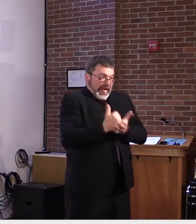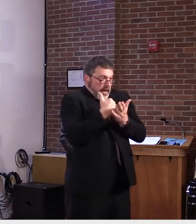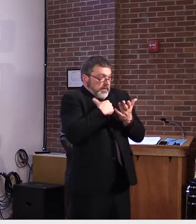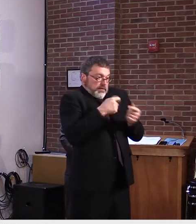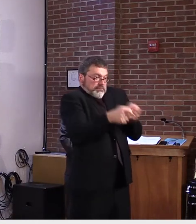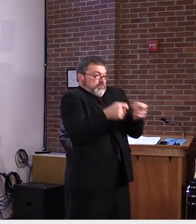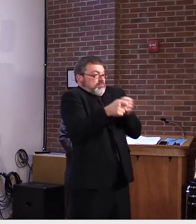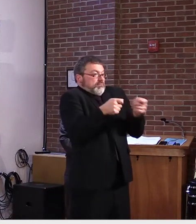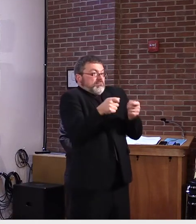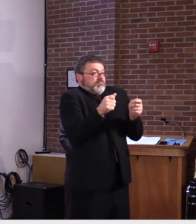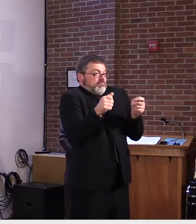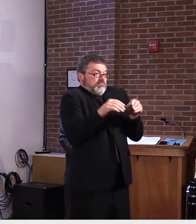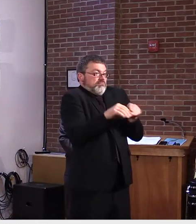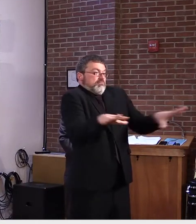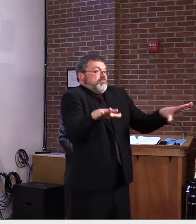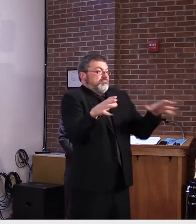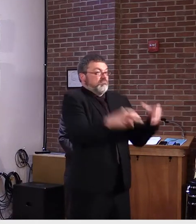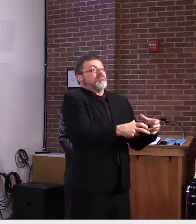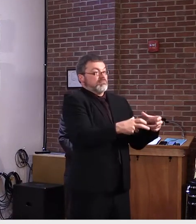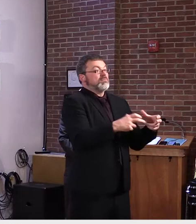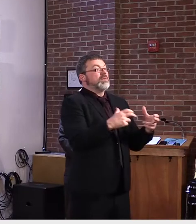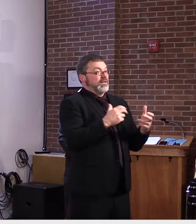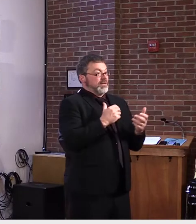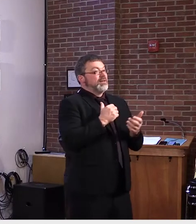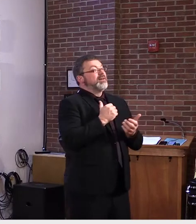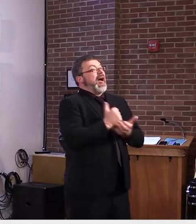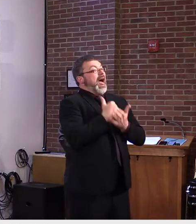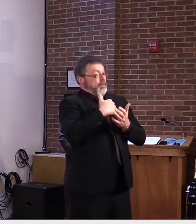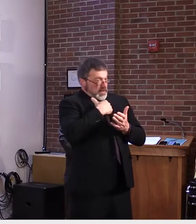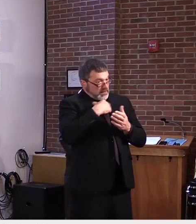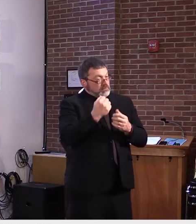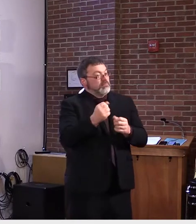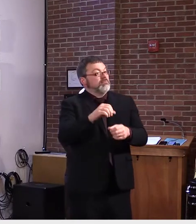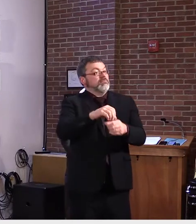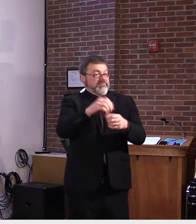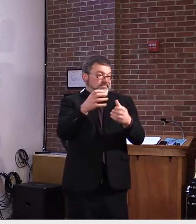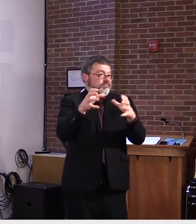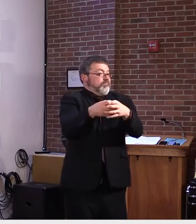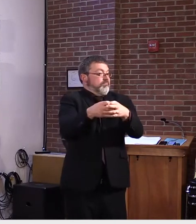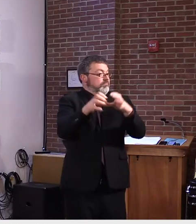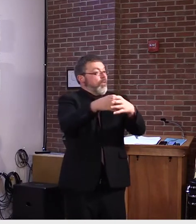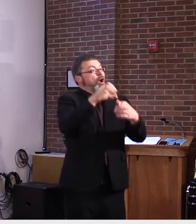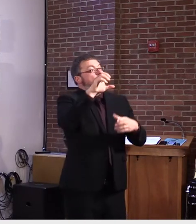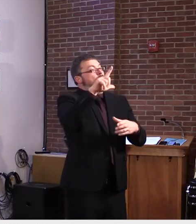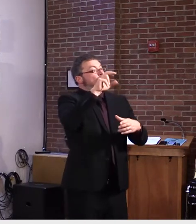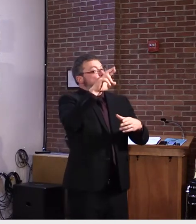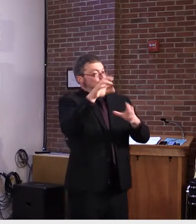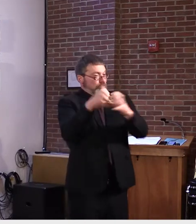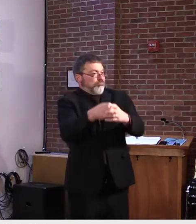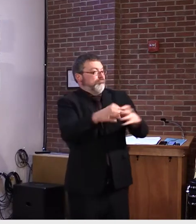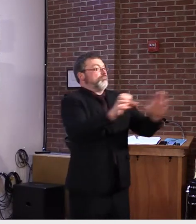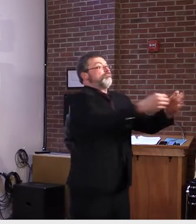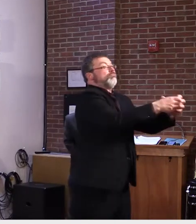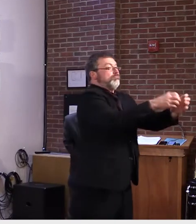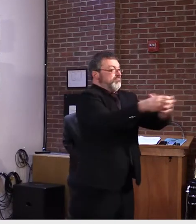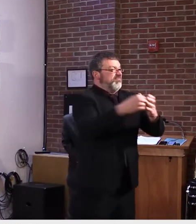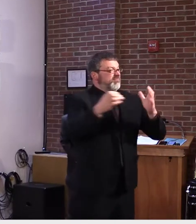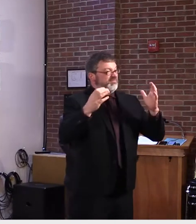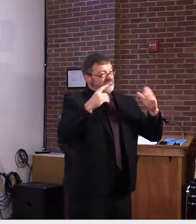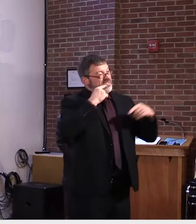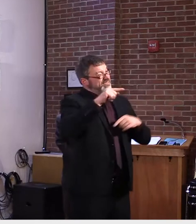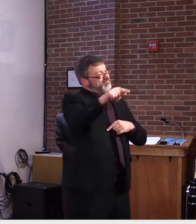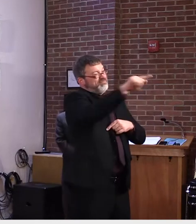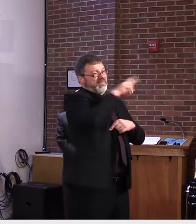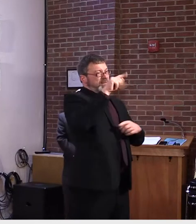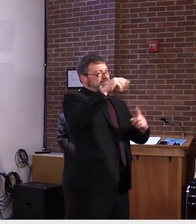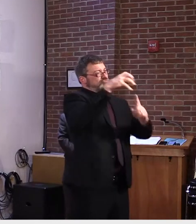to manage and the clusters that we've seen. And we have a great compliant population and we have, uh,